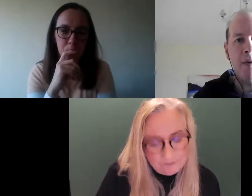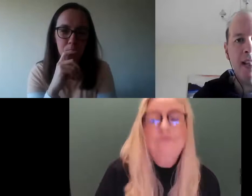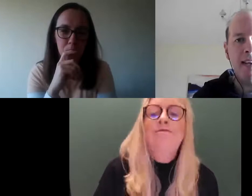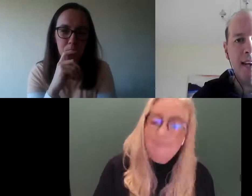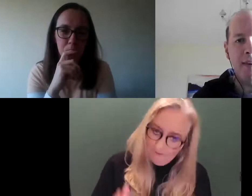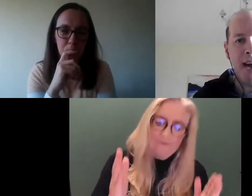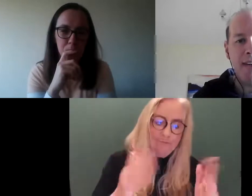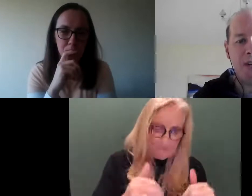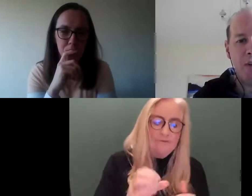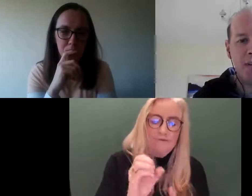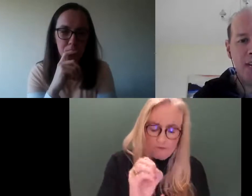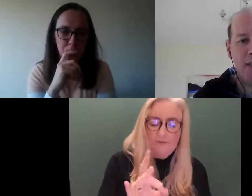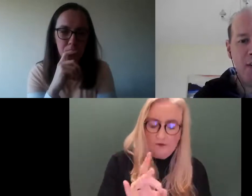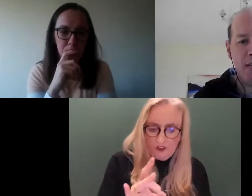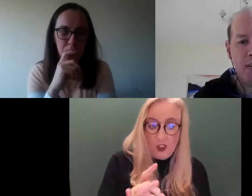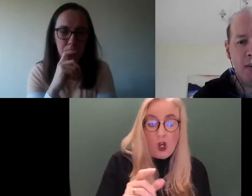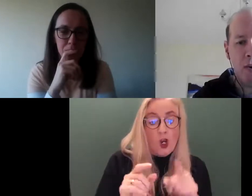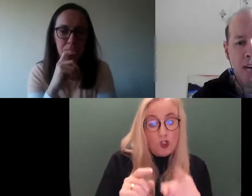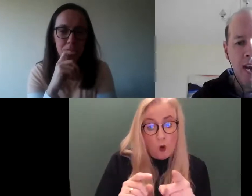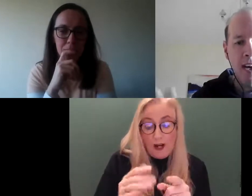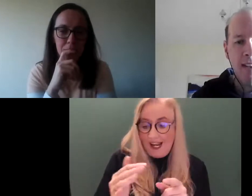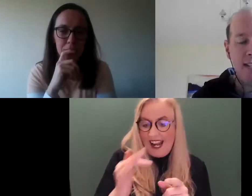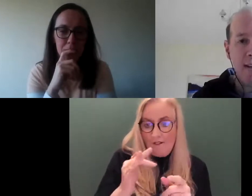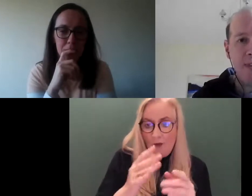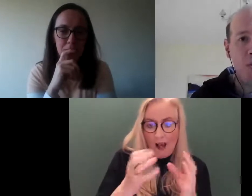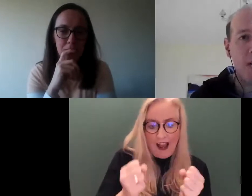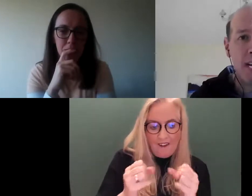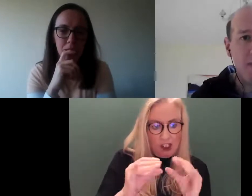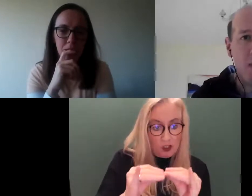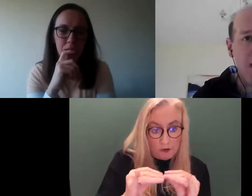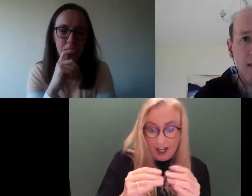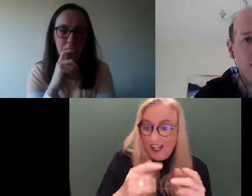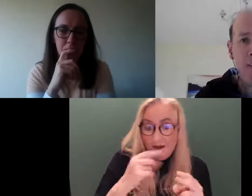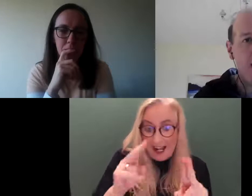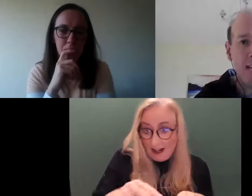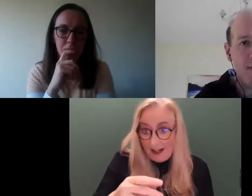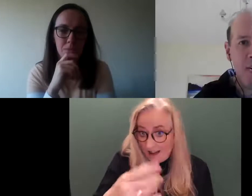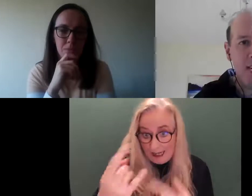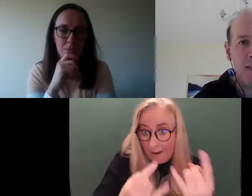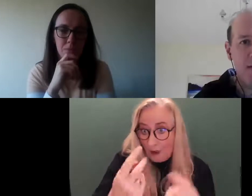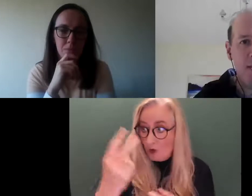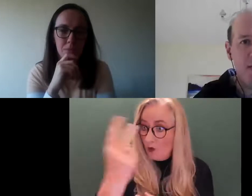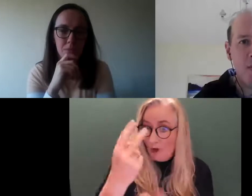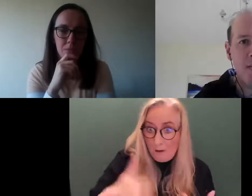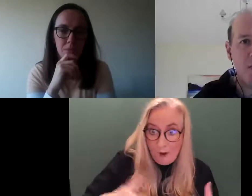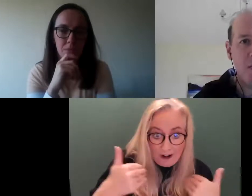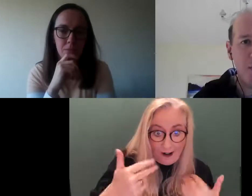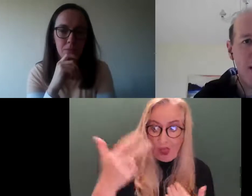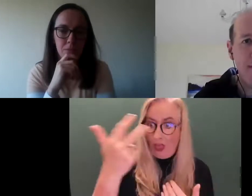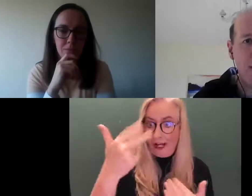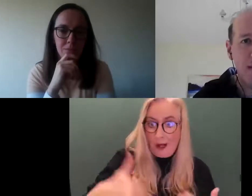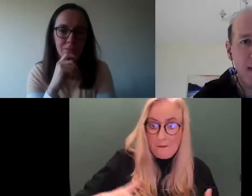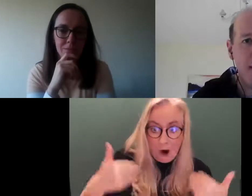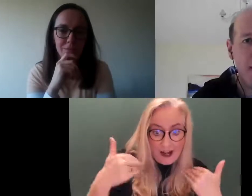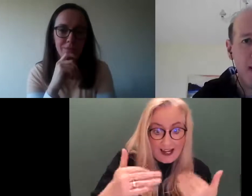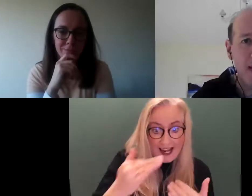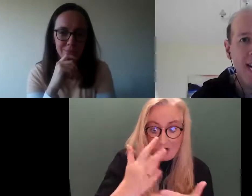And with that, having an interpreter, if you are to go down the road, this can happen at 2 o'clock in the morning, or 3 o'clock in the morning, for a person who's